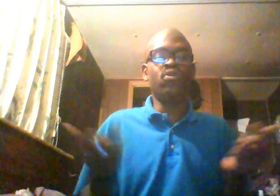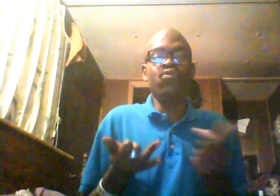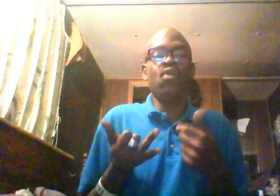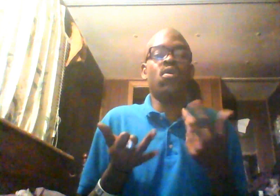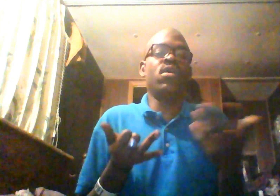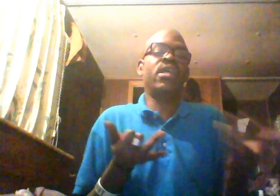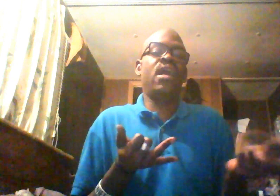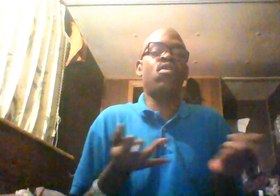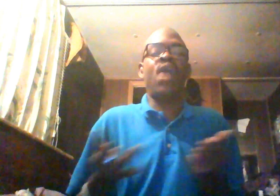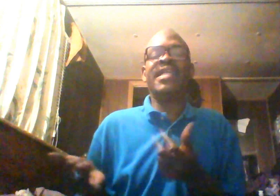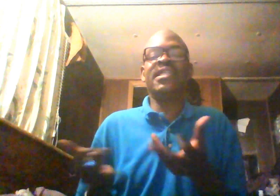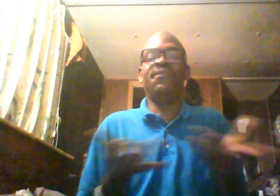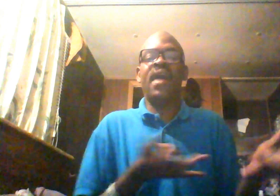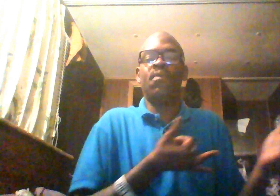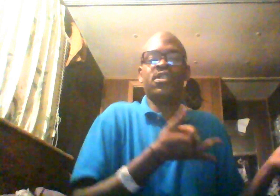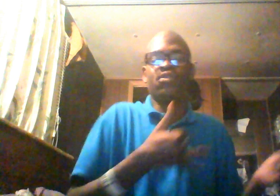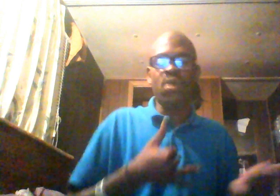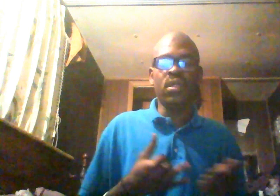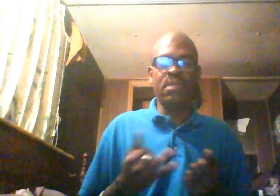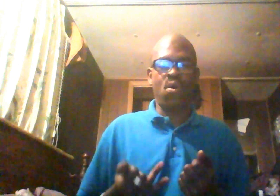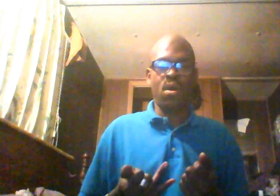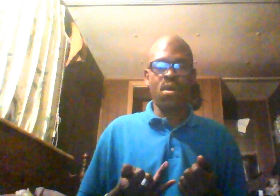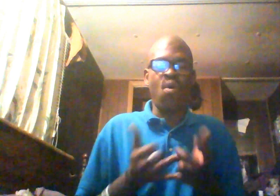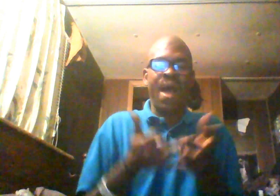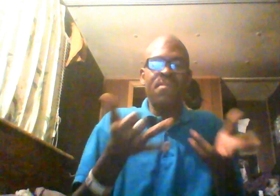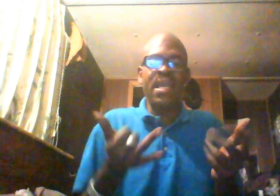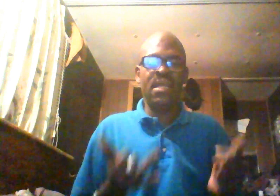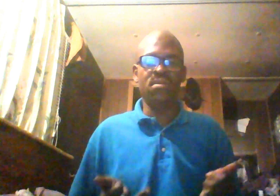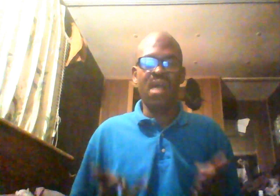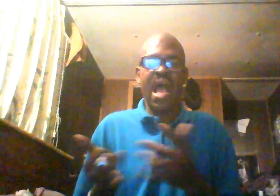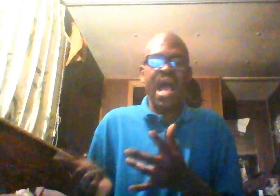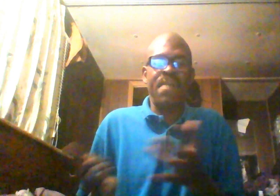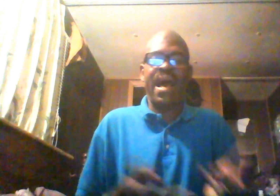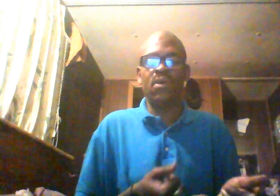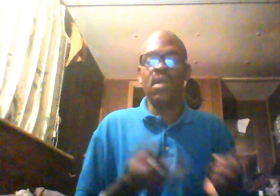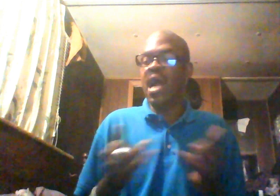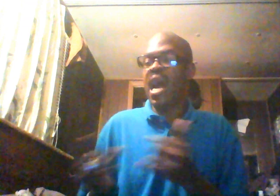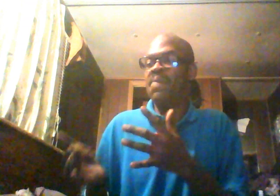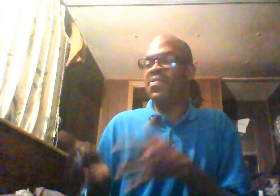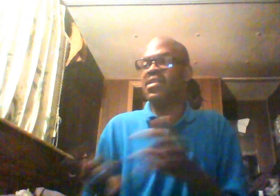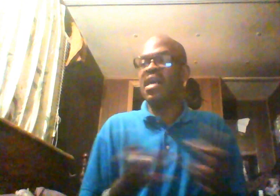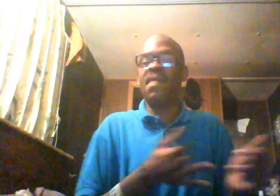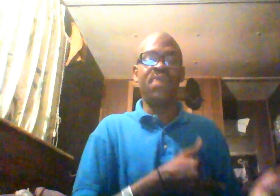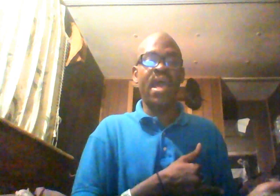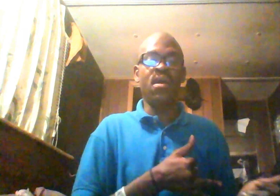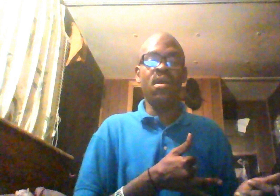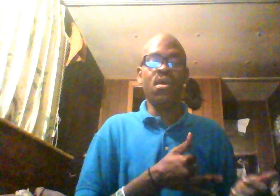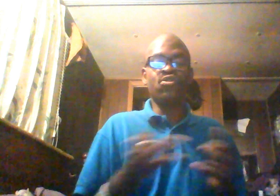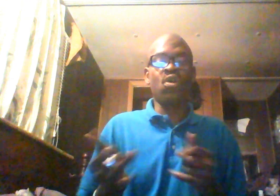You no longer cared or identified with the struggle anymore. Oh, I made it. I'm out. I'm this. I'm that. So,